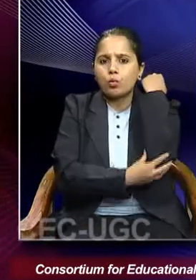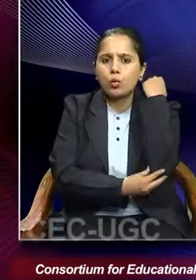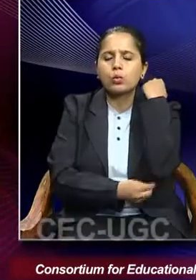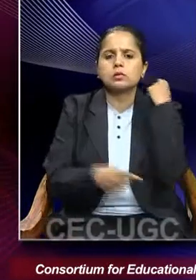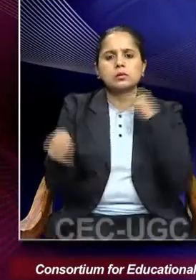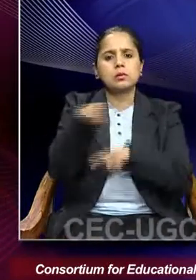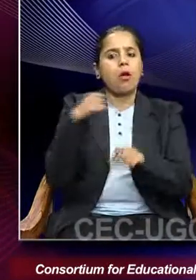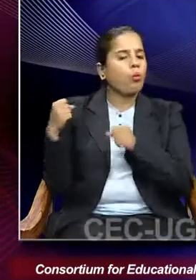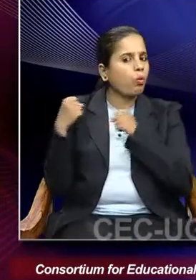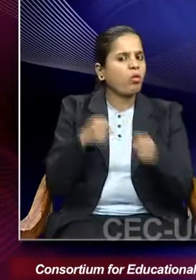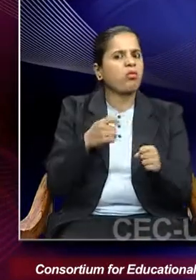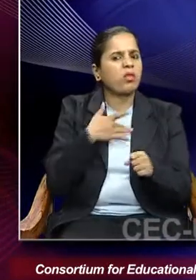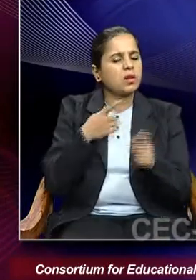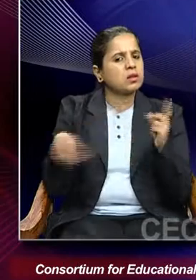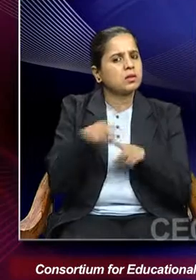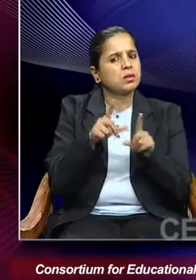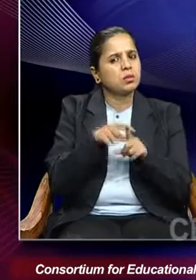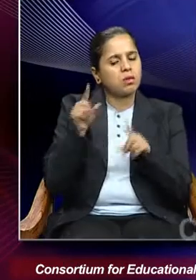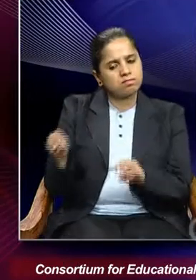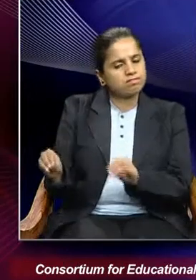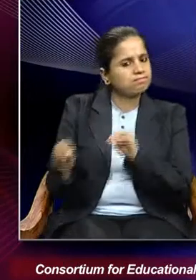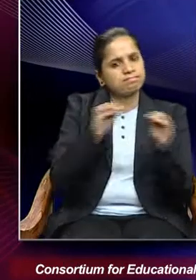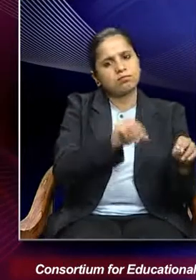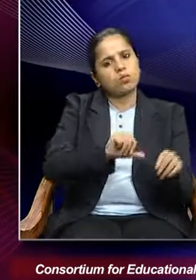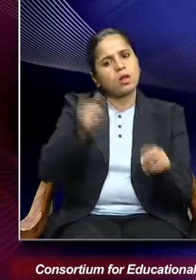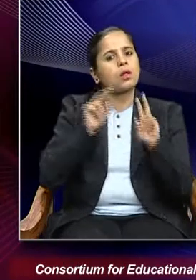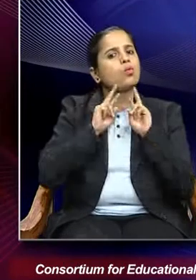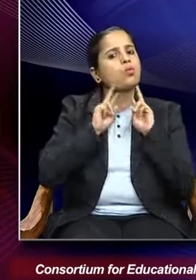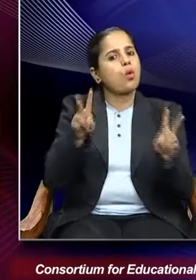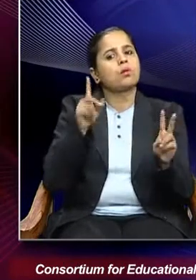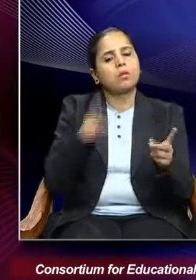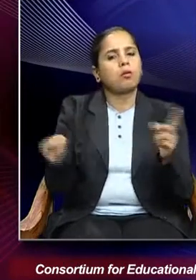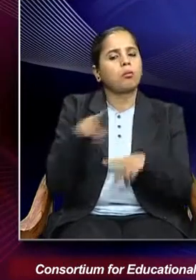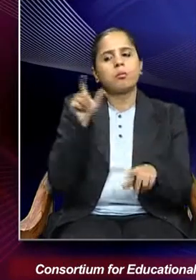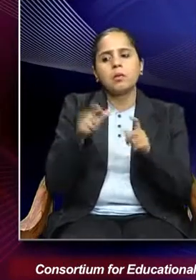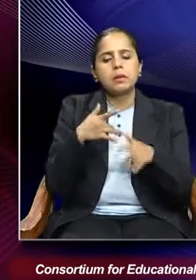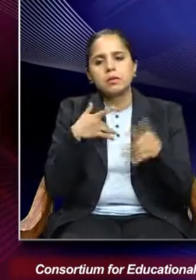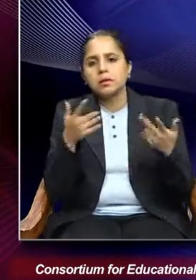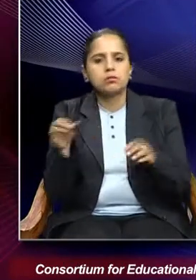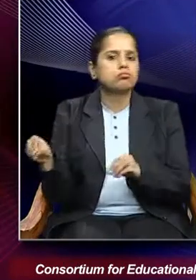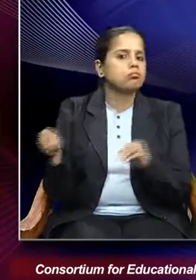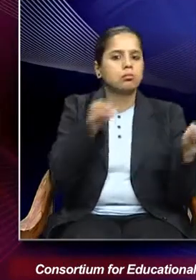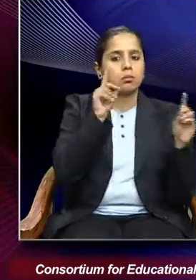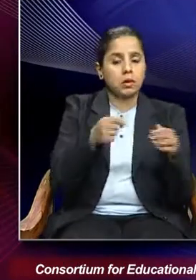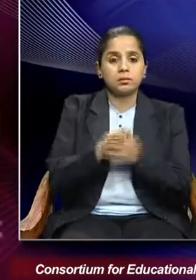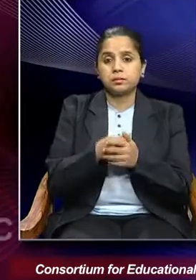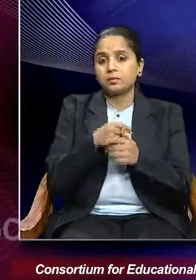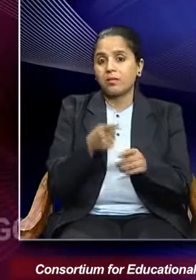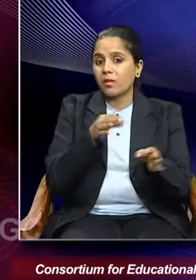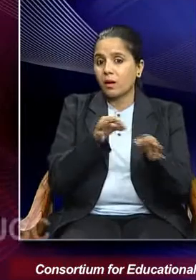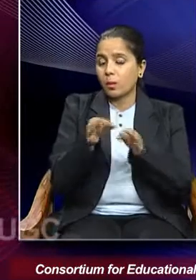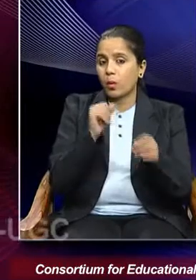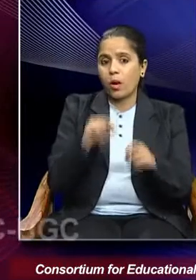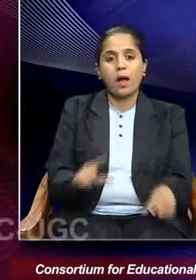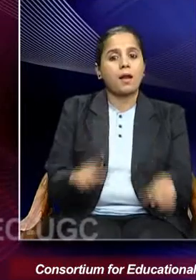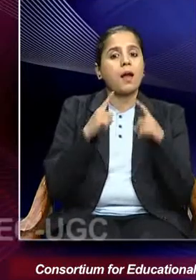forced to take up refuge in Banaras. Now, describing life in